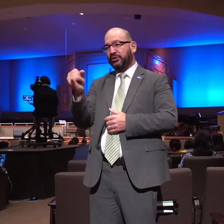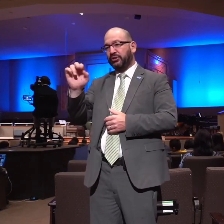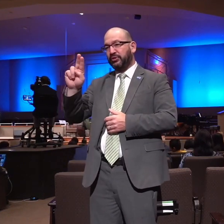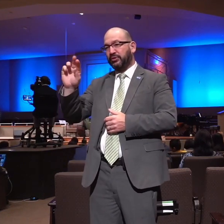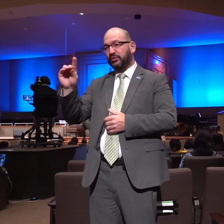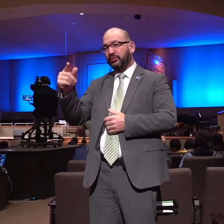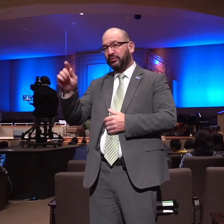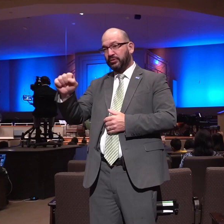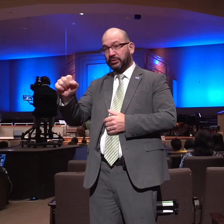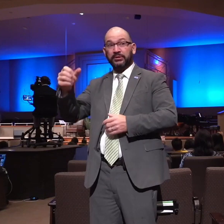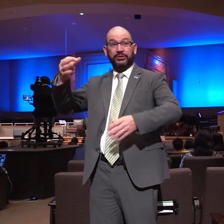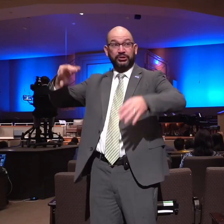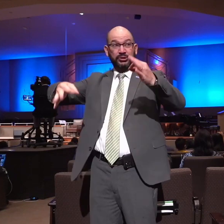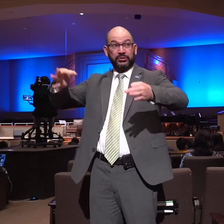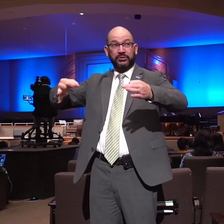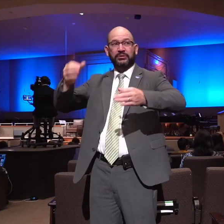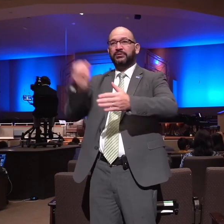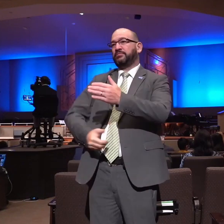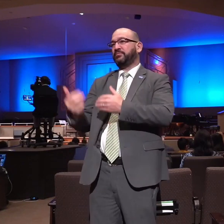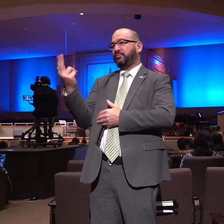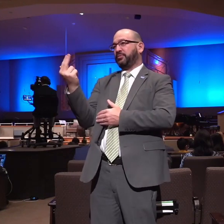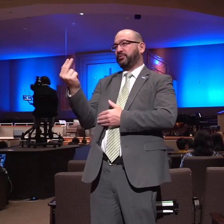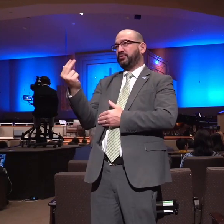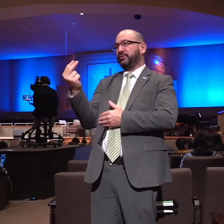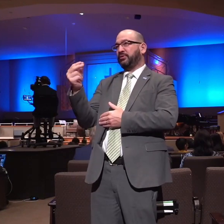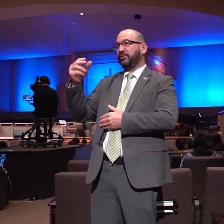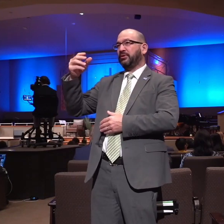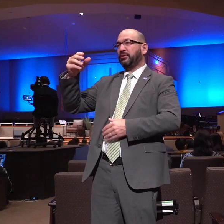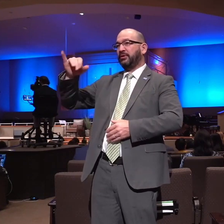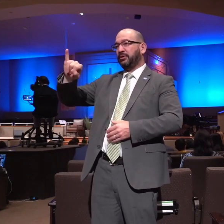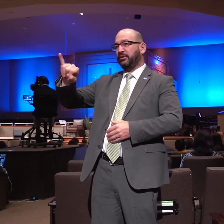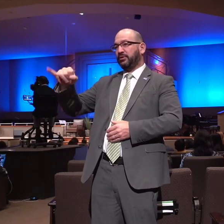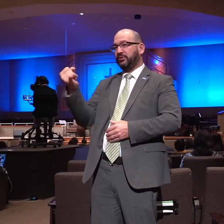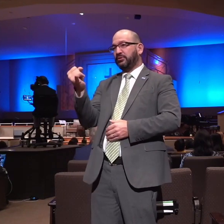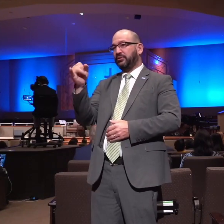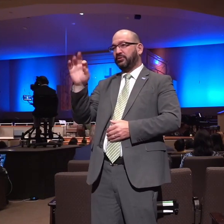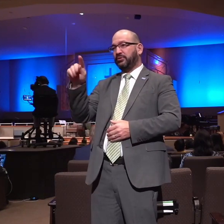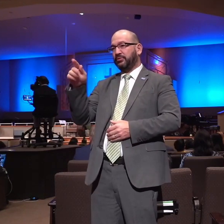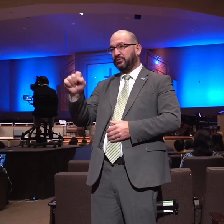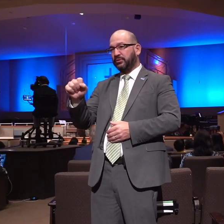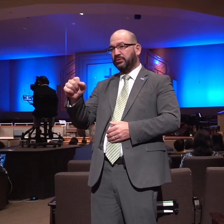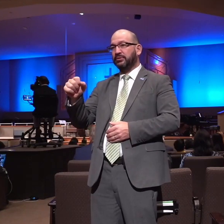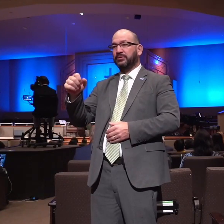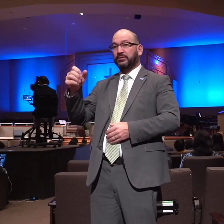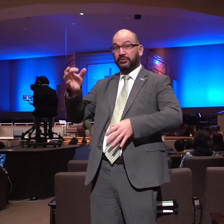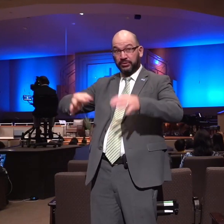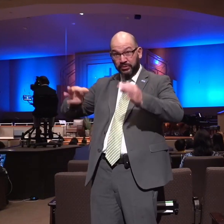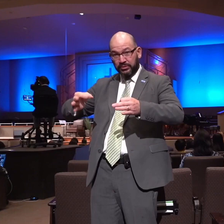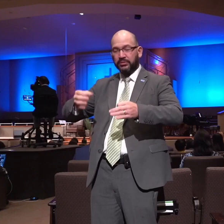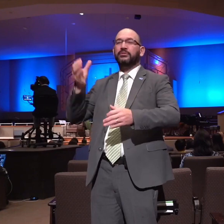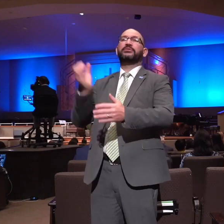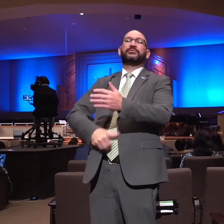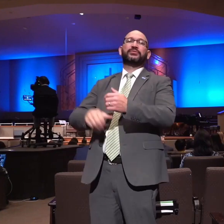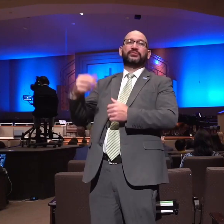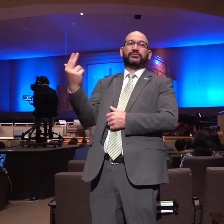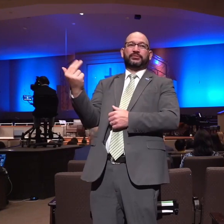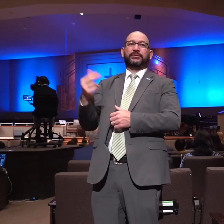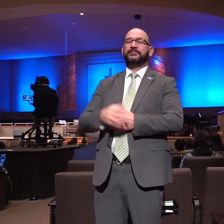we're going to look at several verses that deal with the life of a man